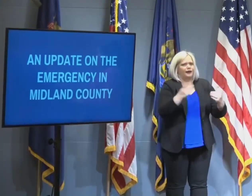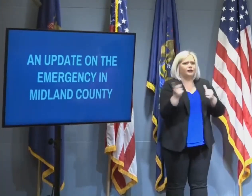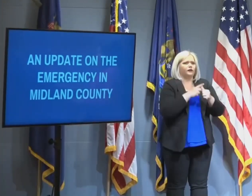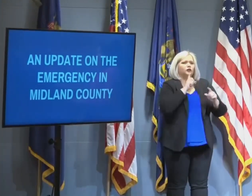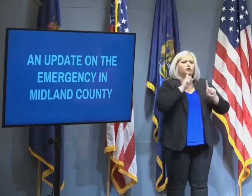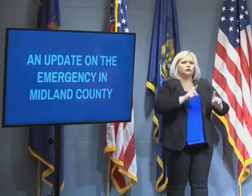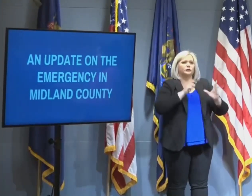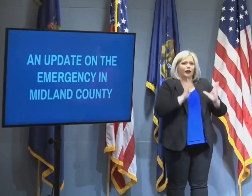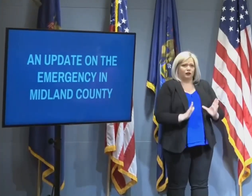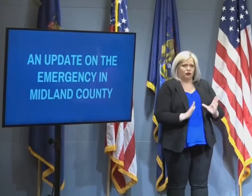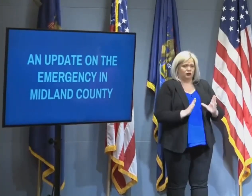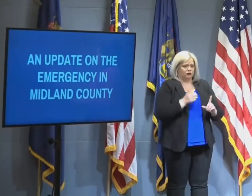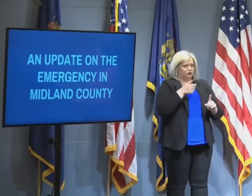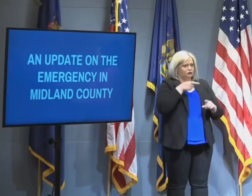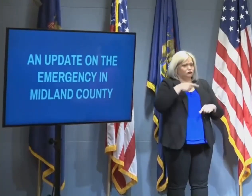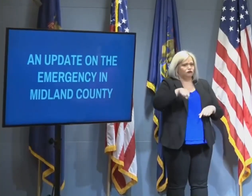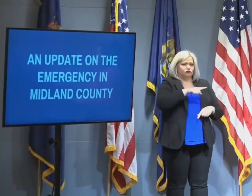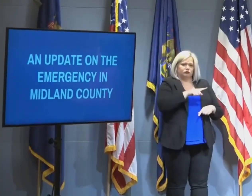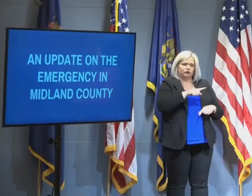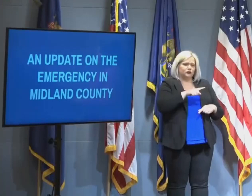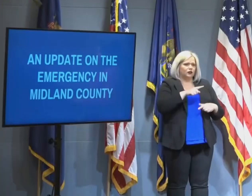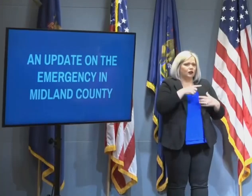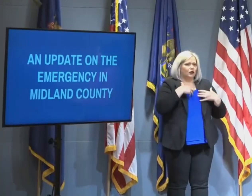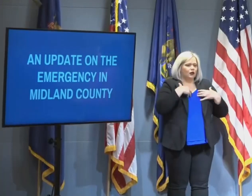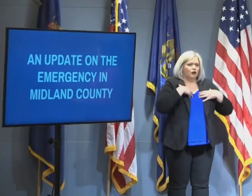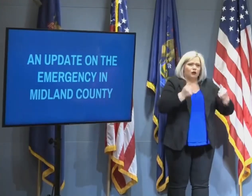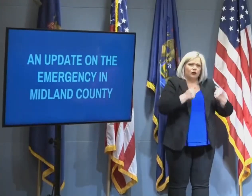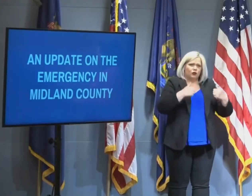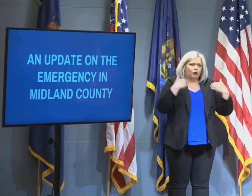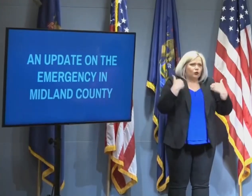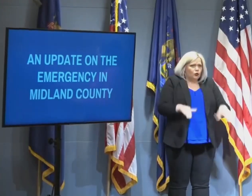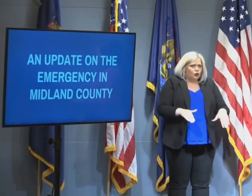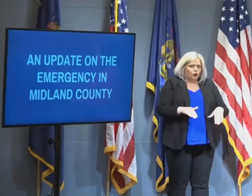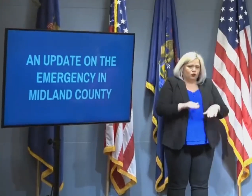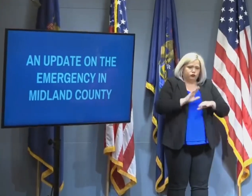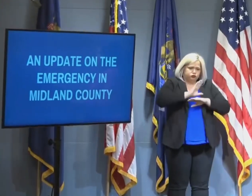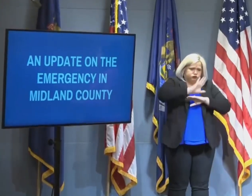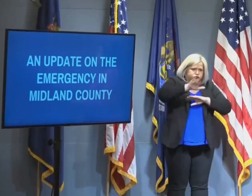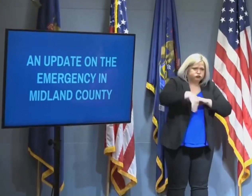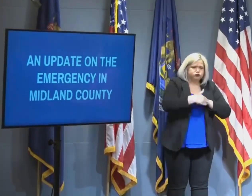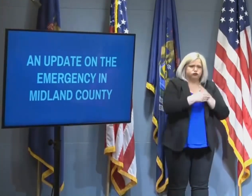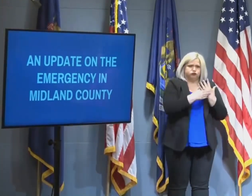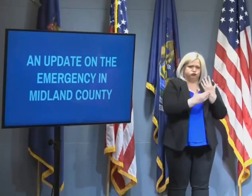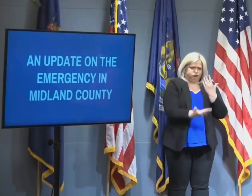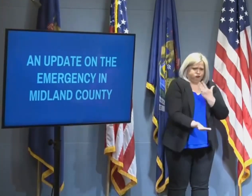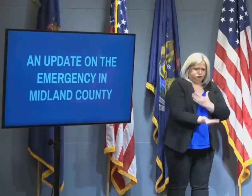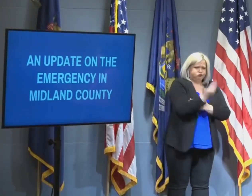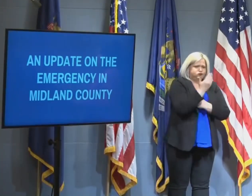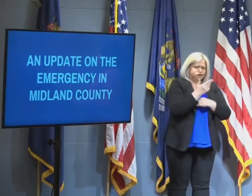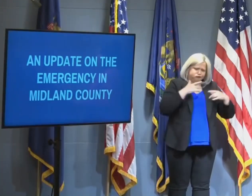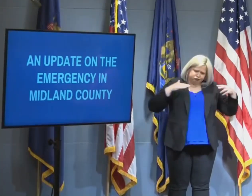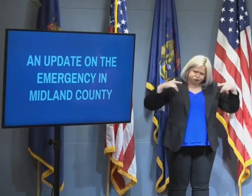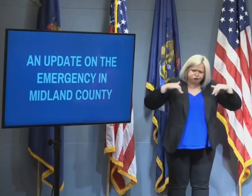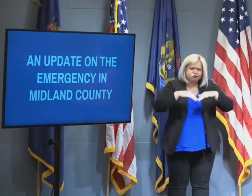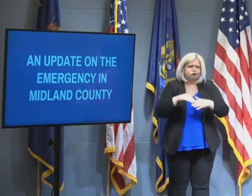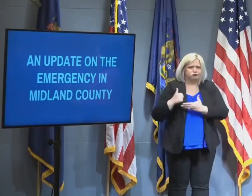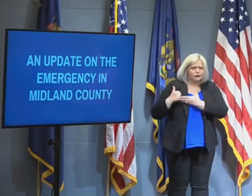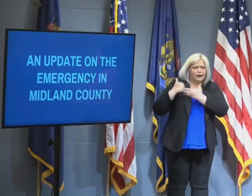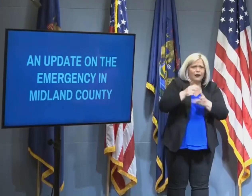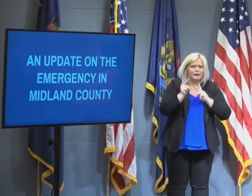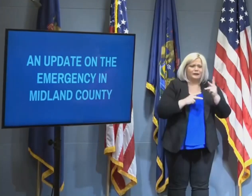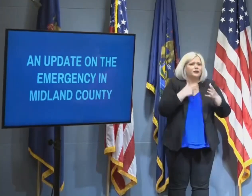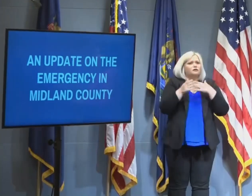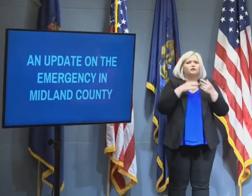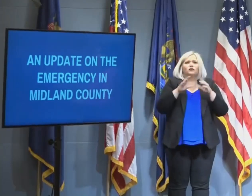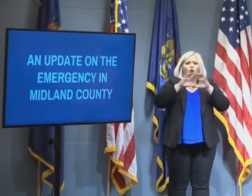did heroic work in the late hours in the midst of a global pandemic to get people out and to